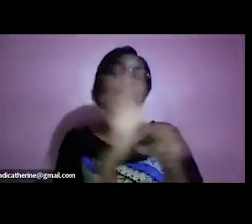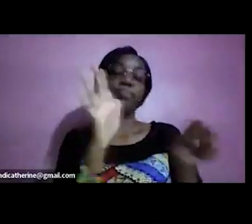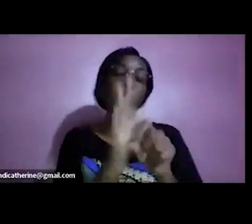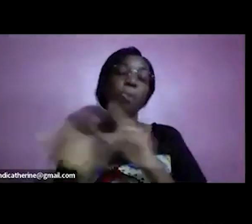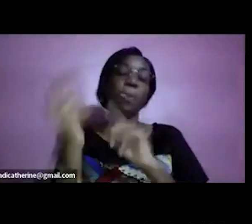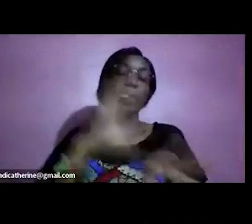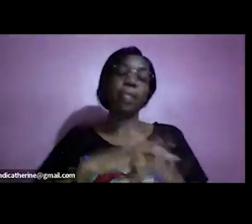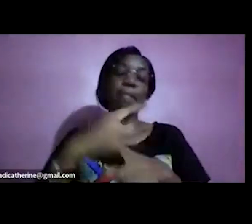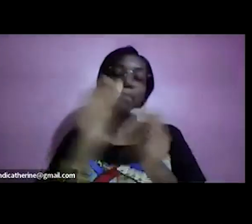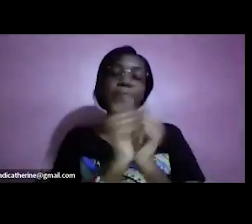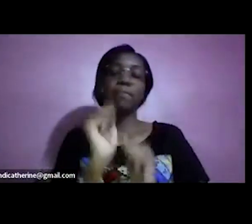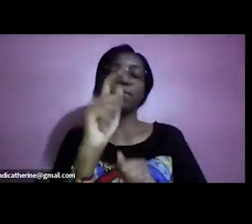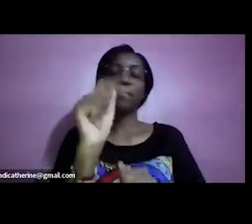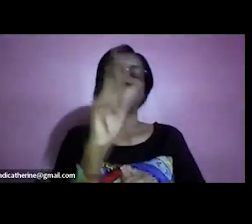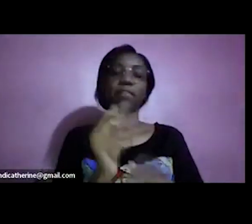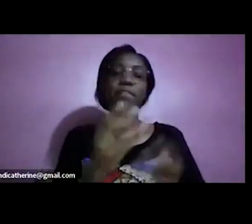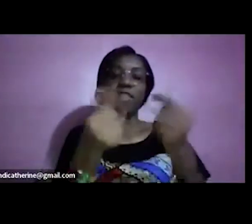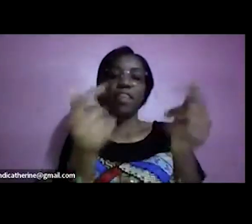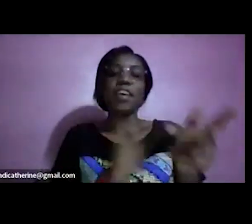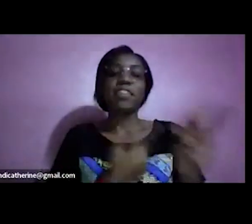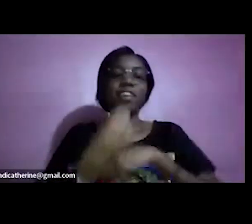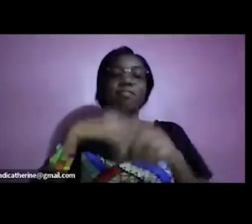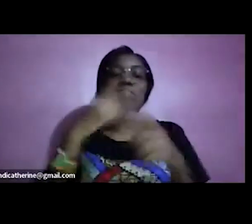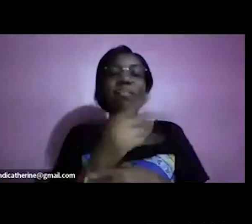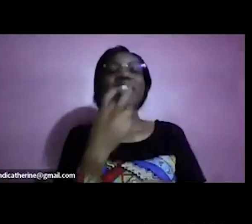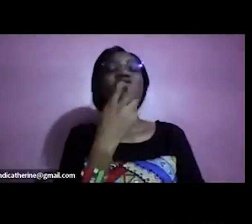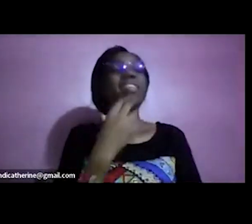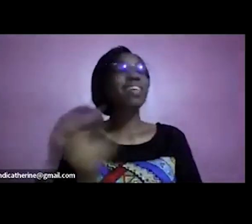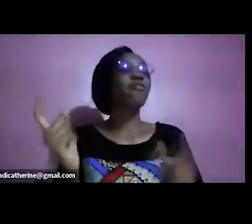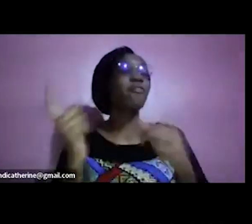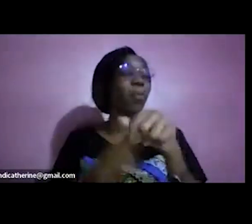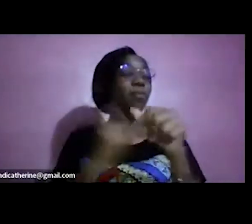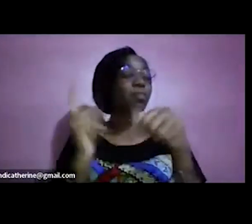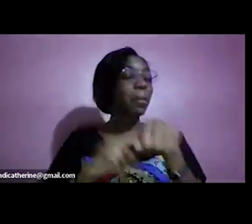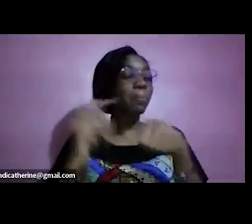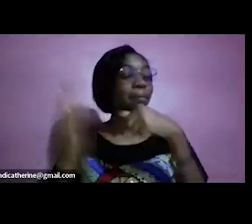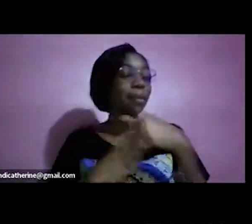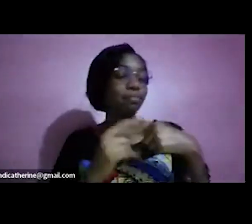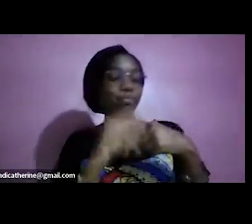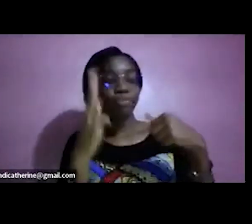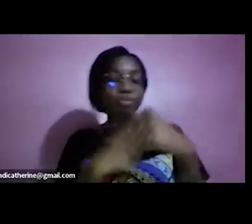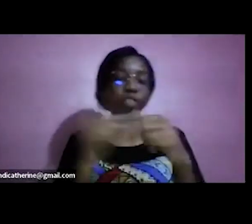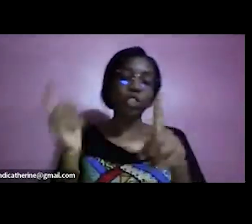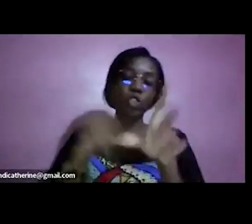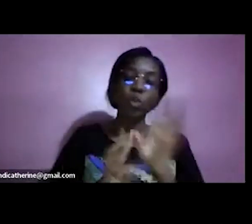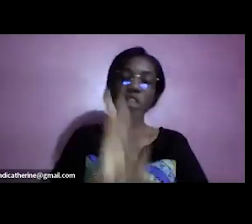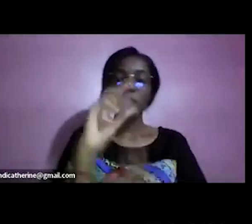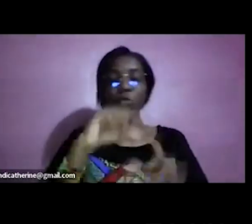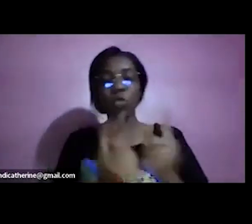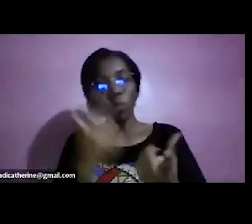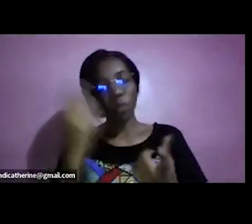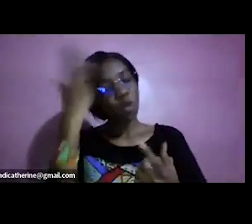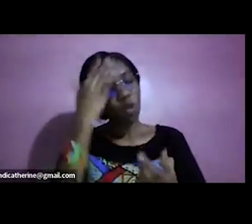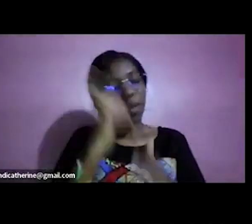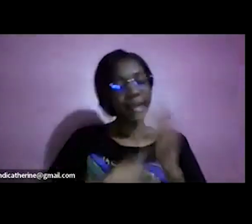to the tara solutions we do this every tuesday from 8 p.m to 9 p.m please join our what's up group and get to know what's coming next and also